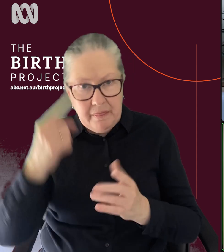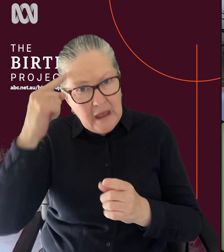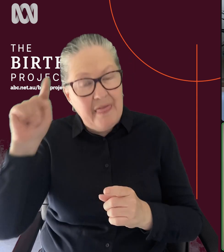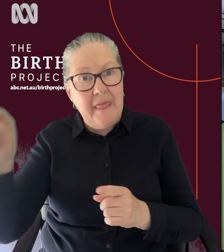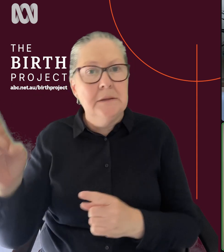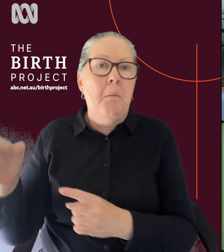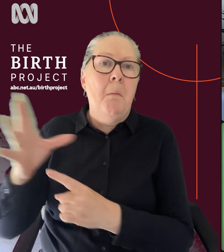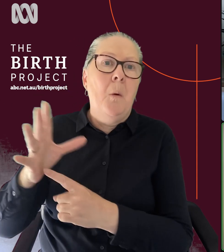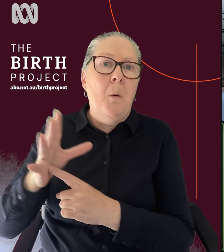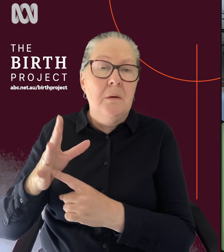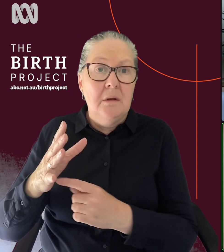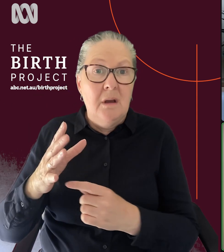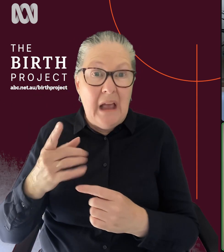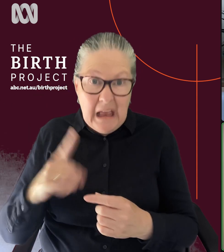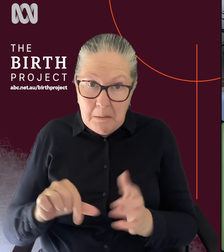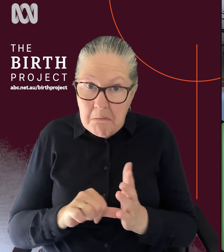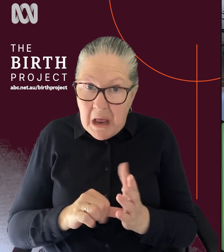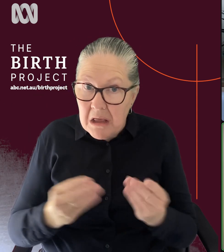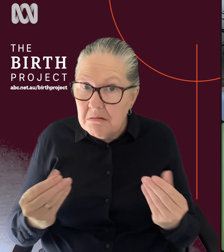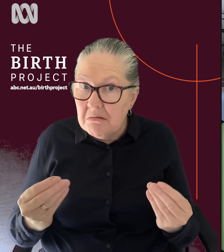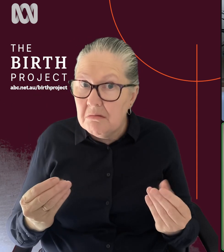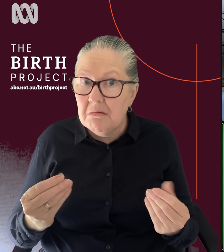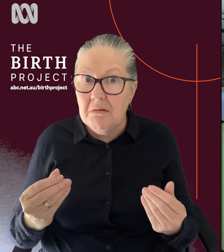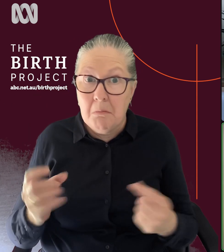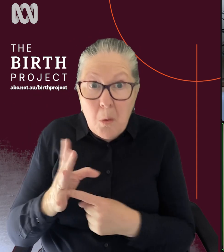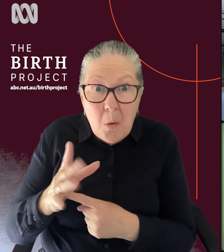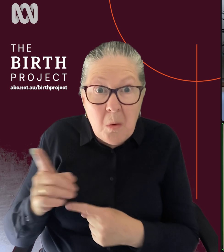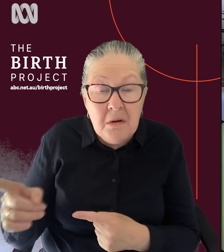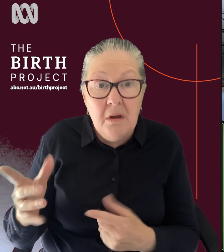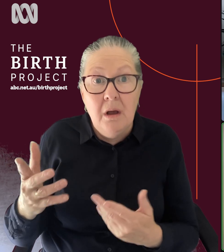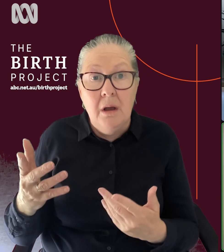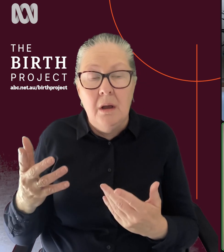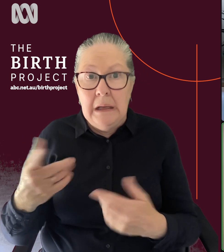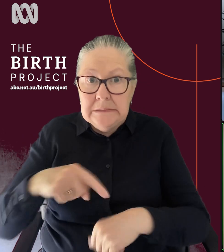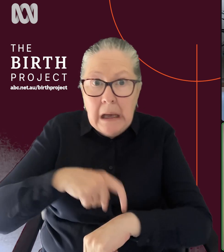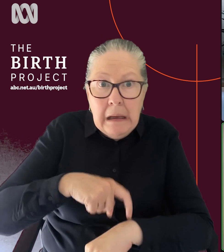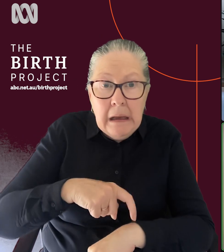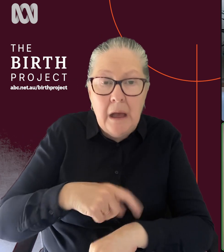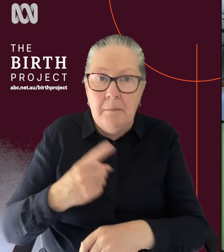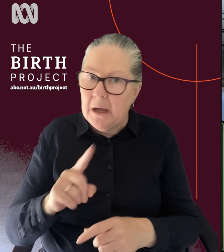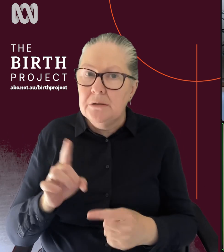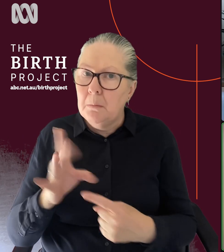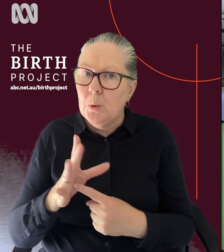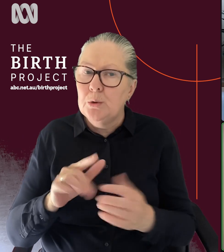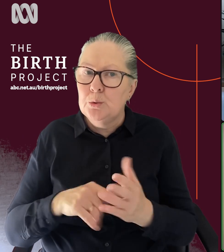prioritize that financially and, and kind of time-wise, but it's really important for, to kind of stop those long-term injuries.